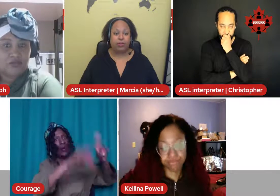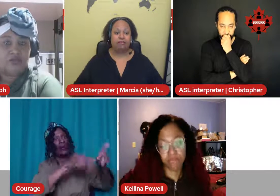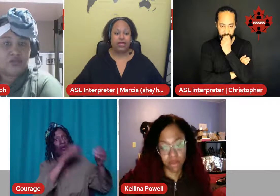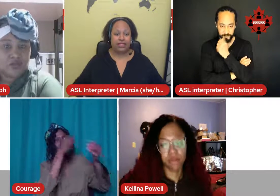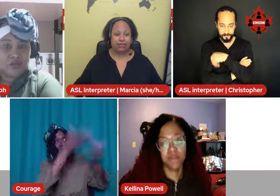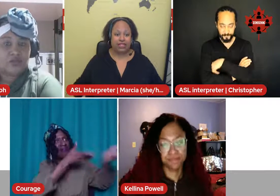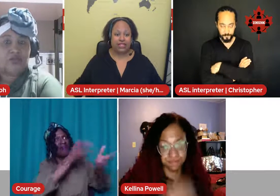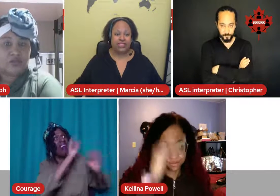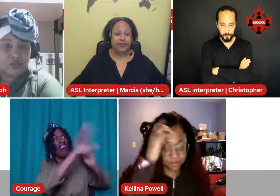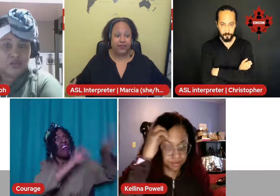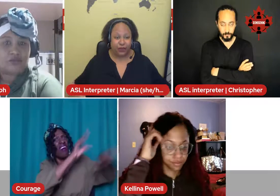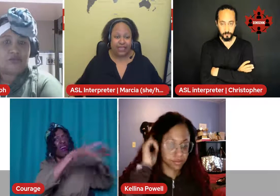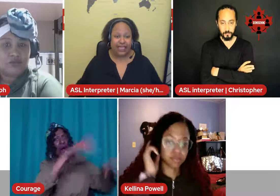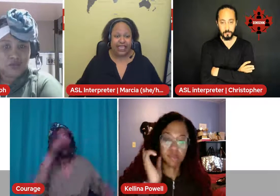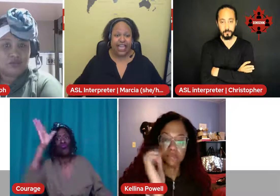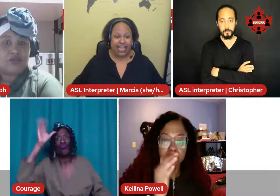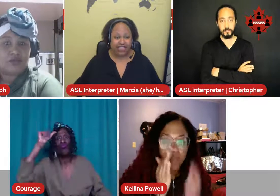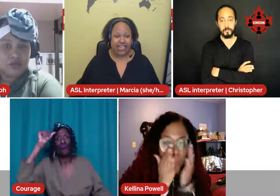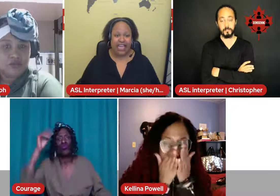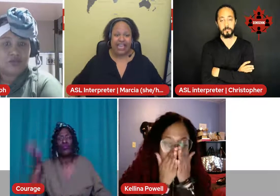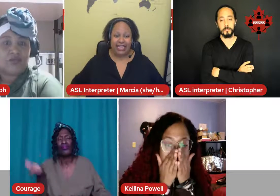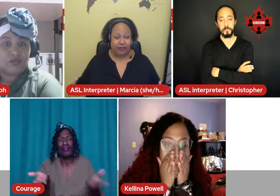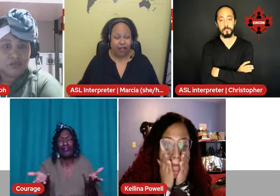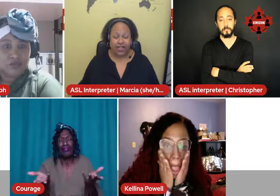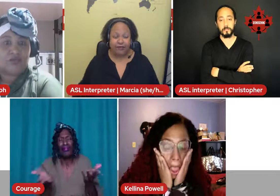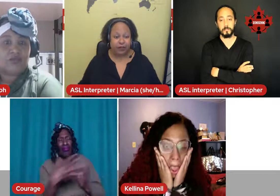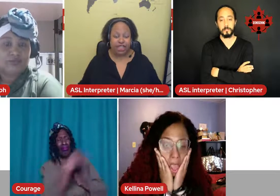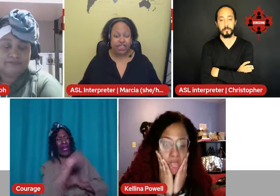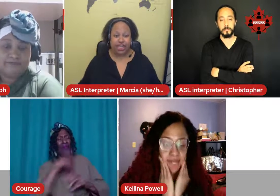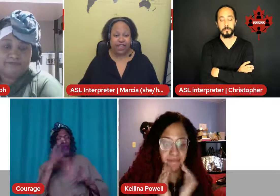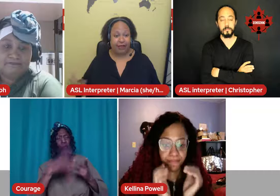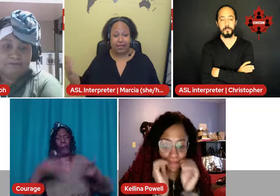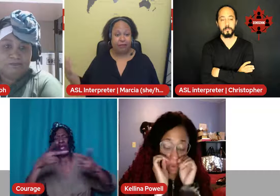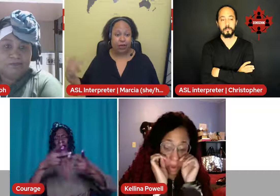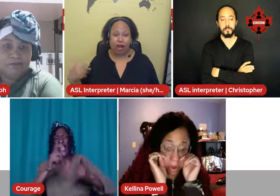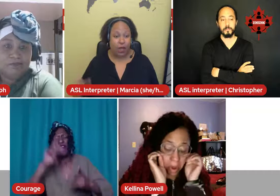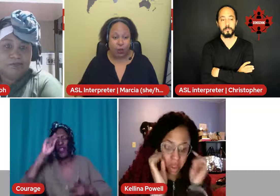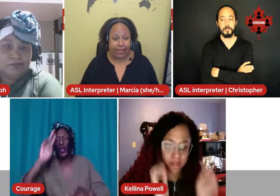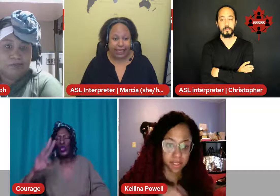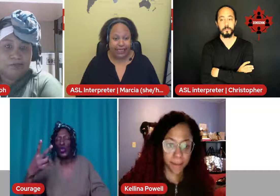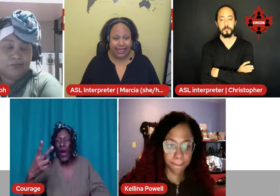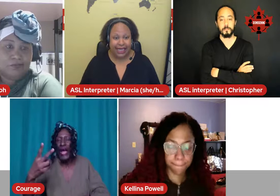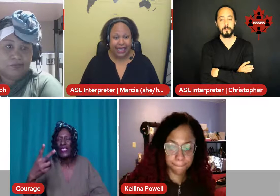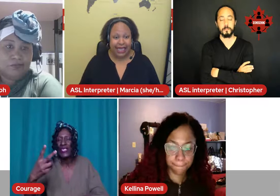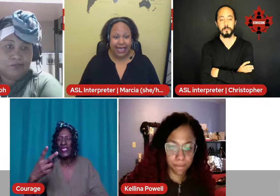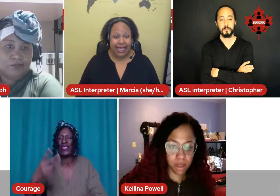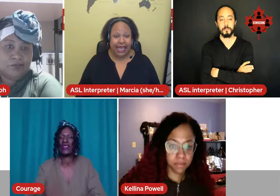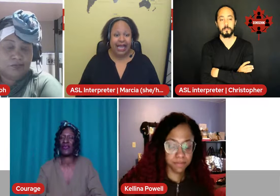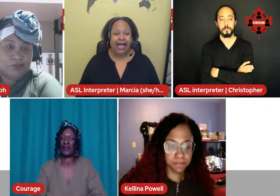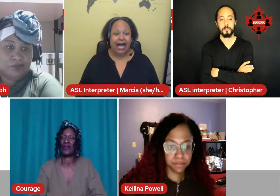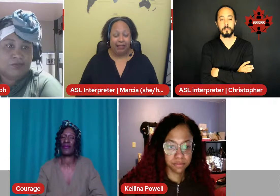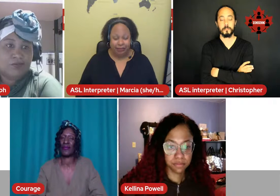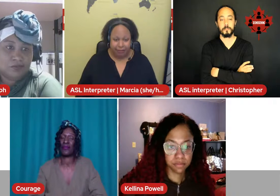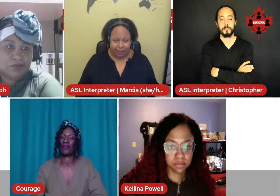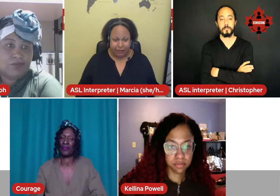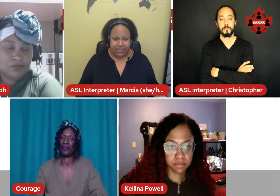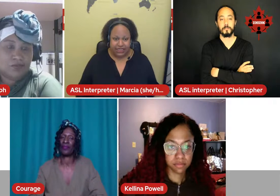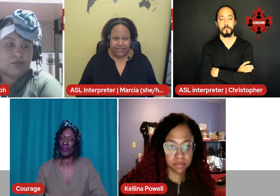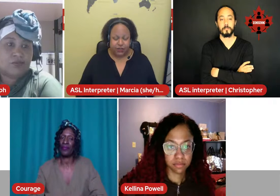responsibility to fully educate and give all that information and then people are unwilling. Think people need to think